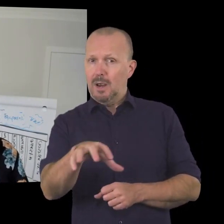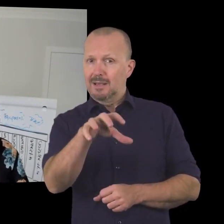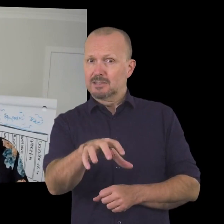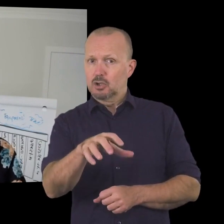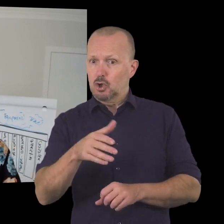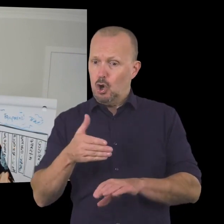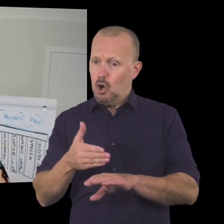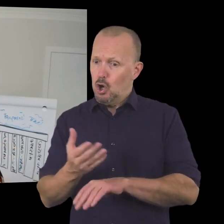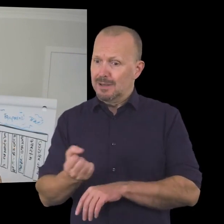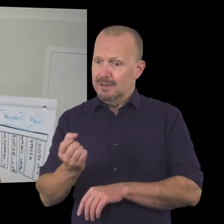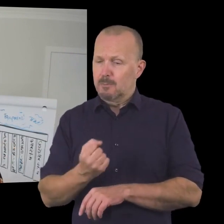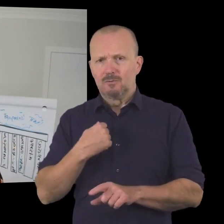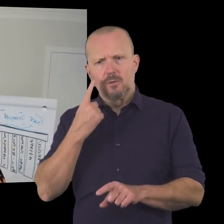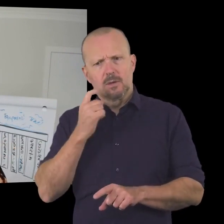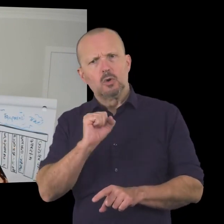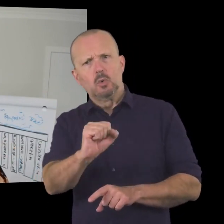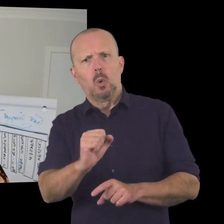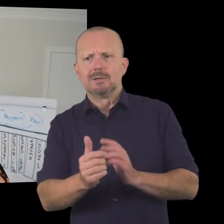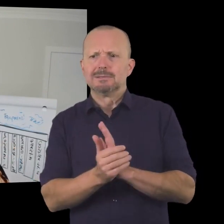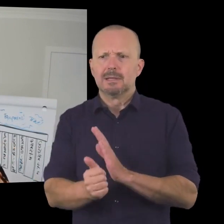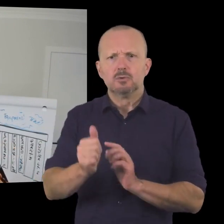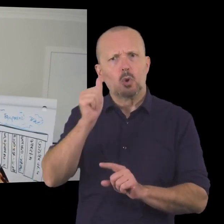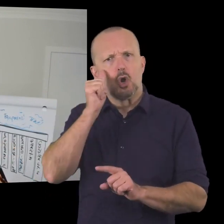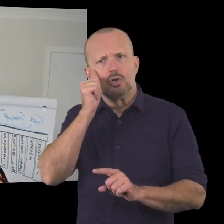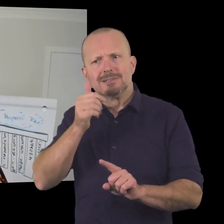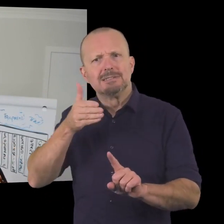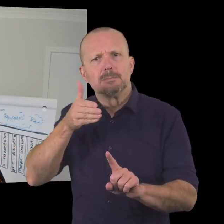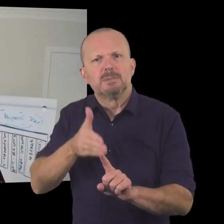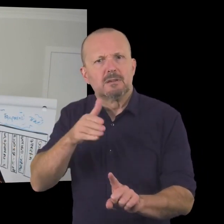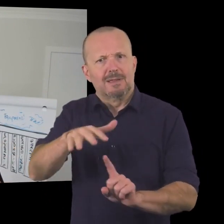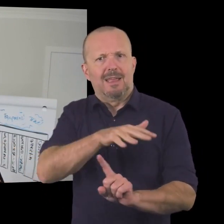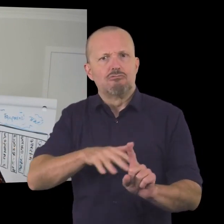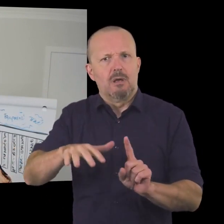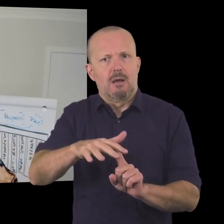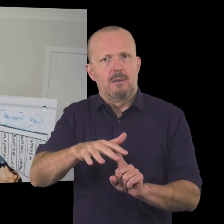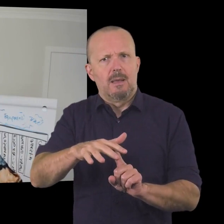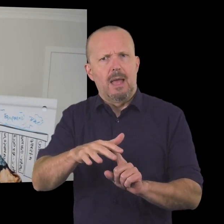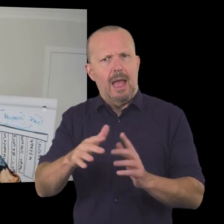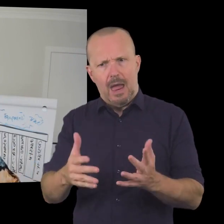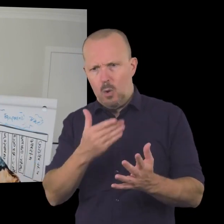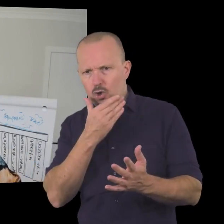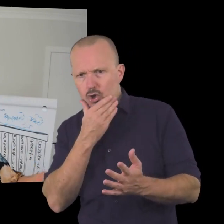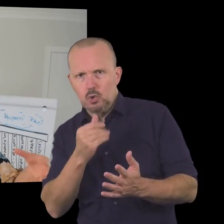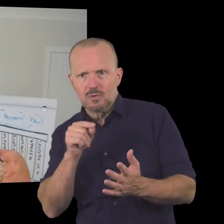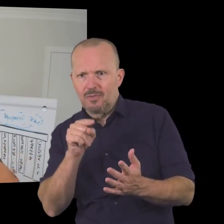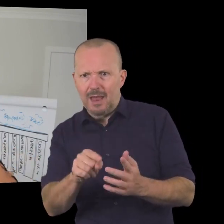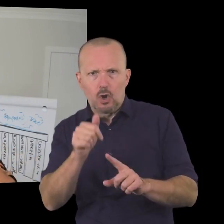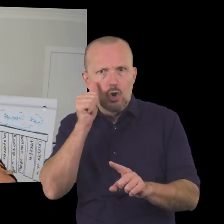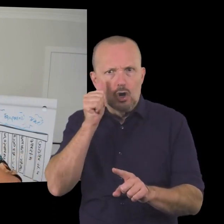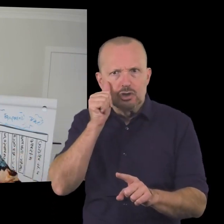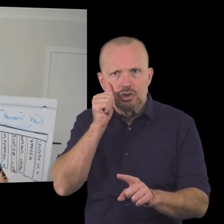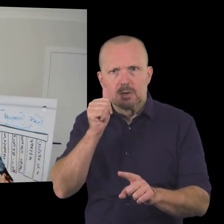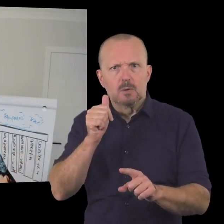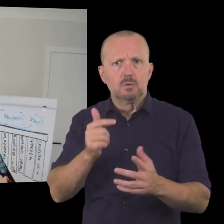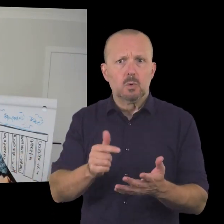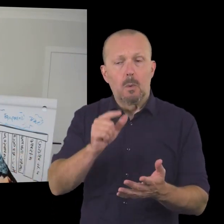earned income is what skills or knowledge do you have in a specific area and how can you tap into that